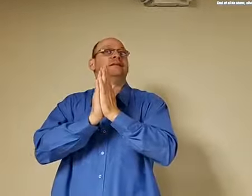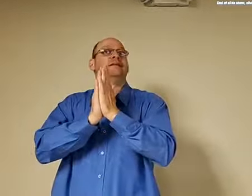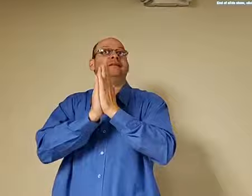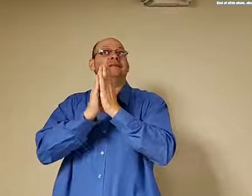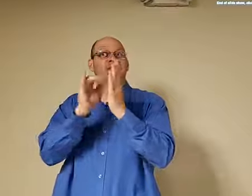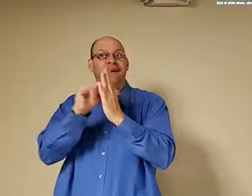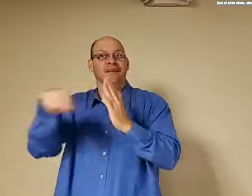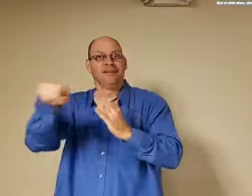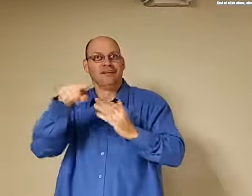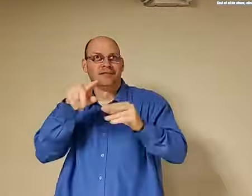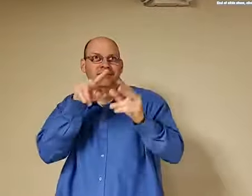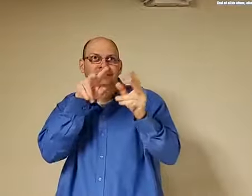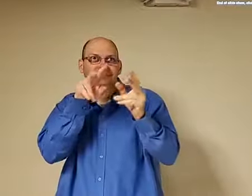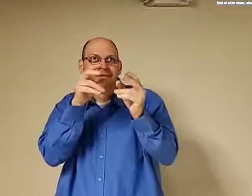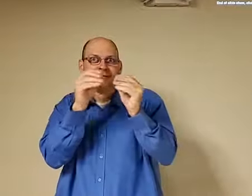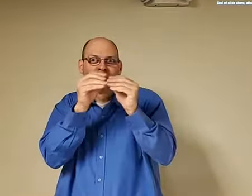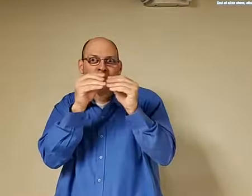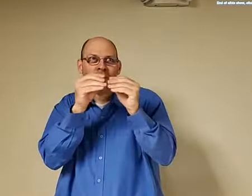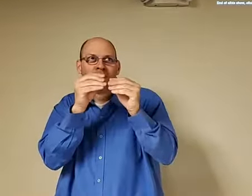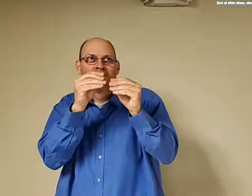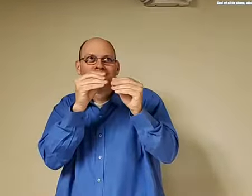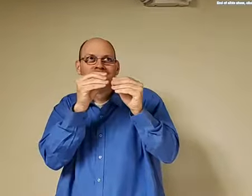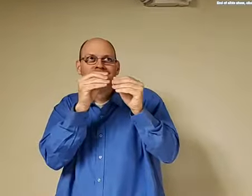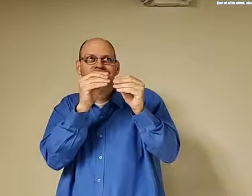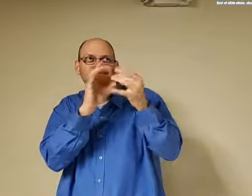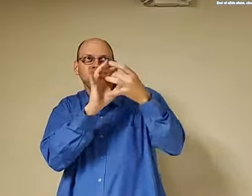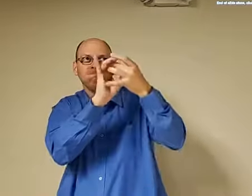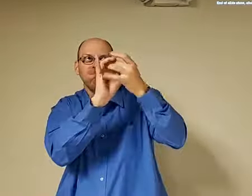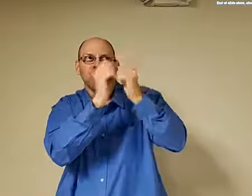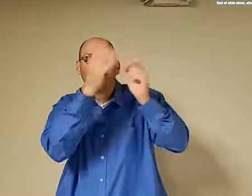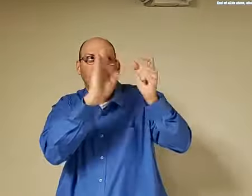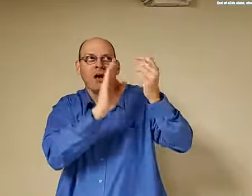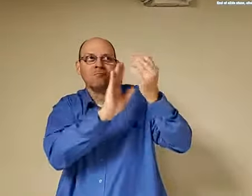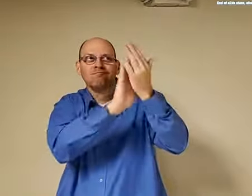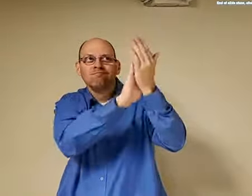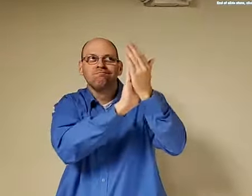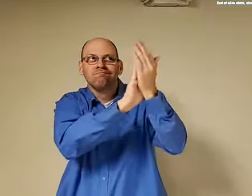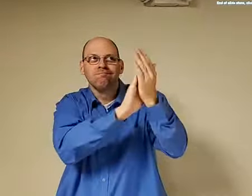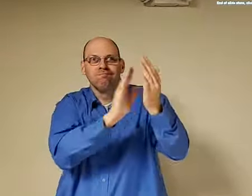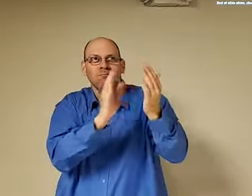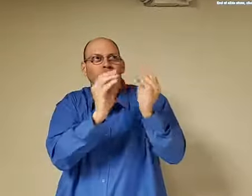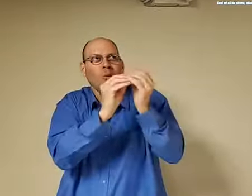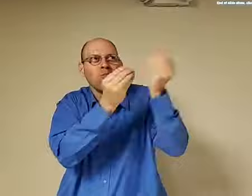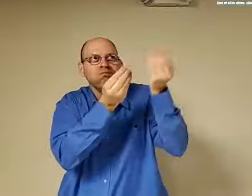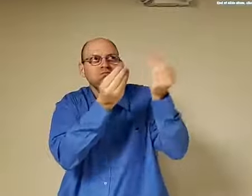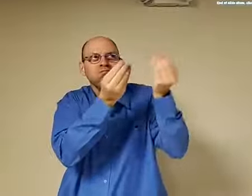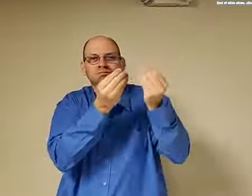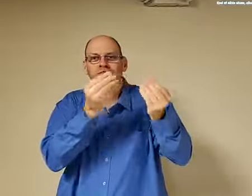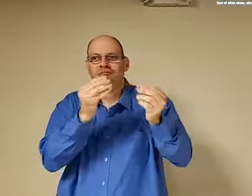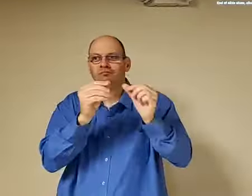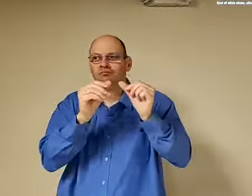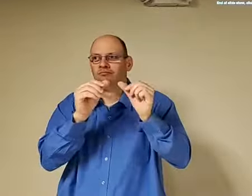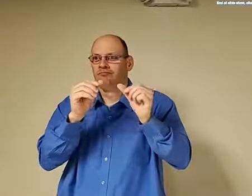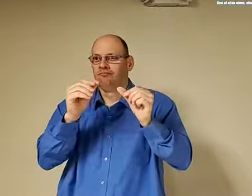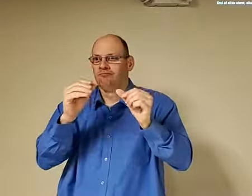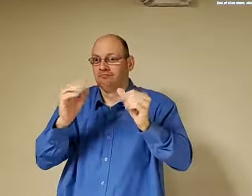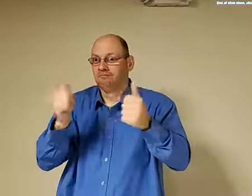let's let's end with prayer tonight I know we want we want God with us we want him to feed us